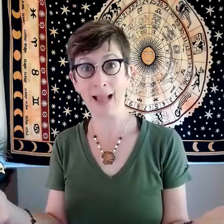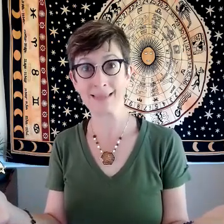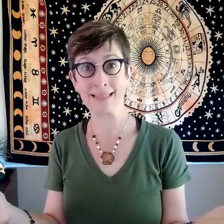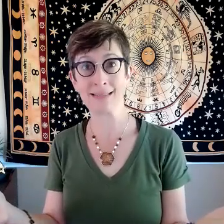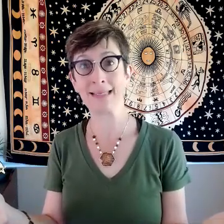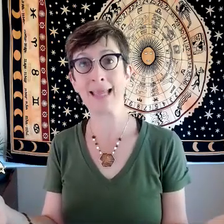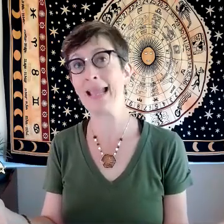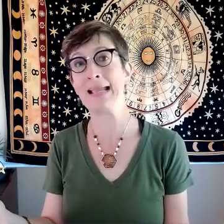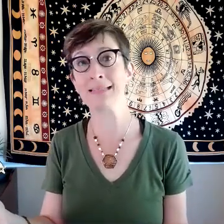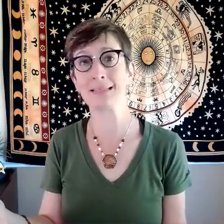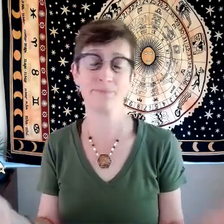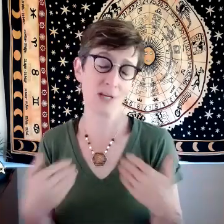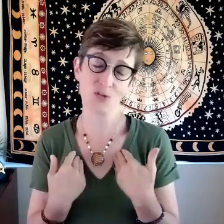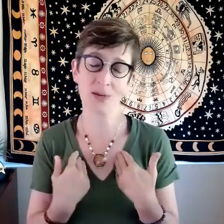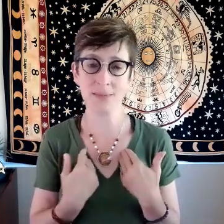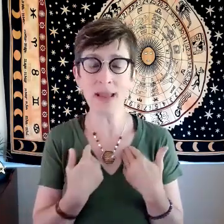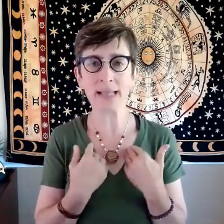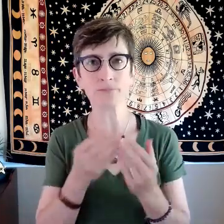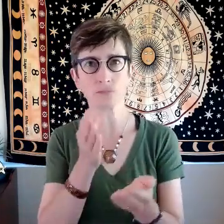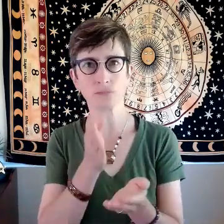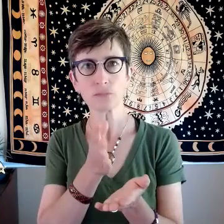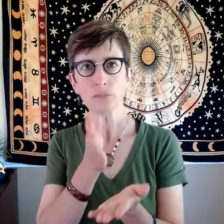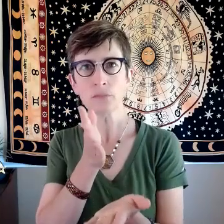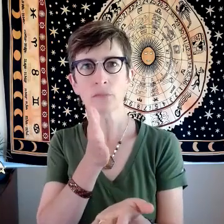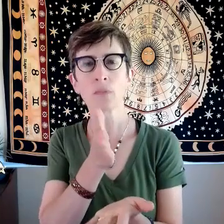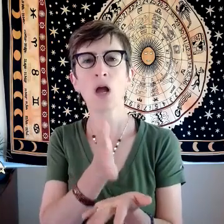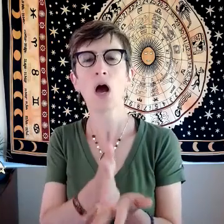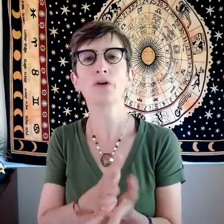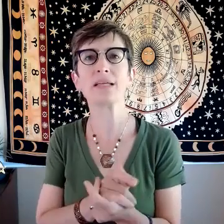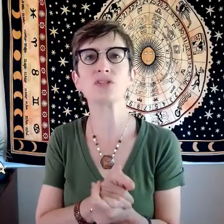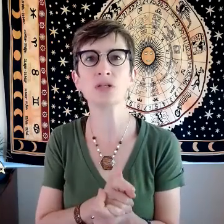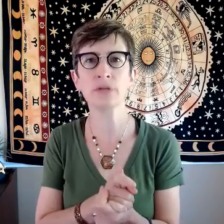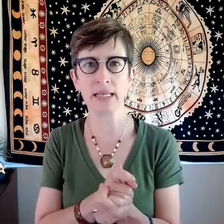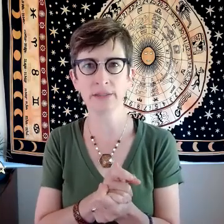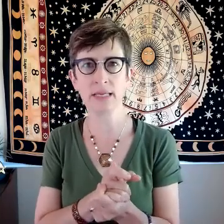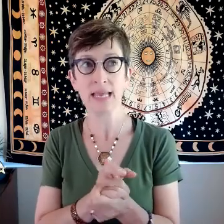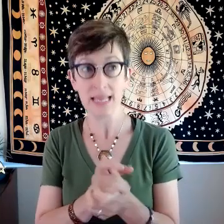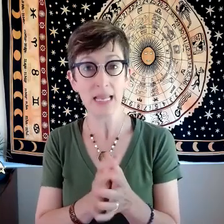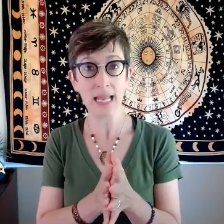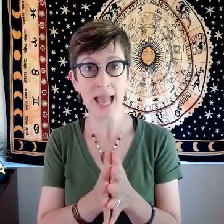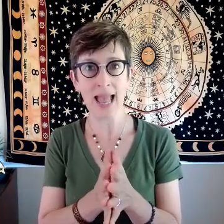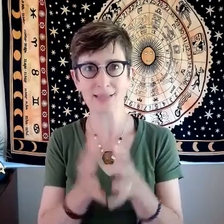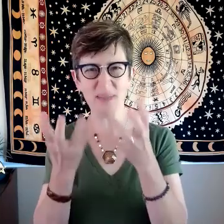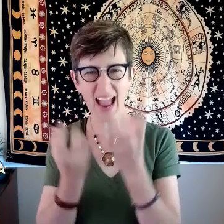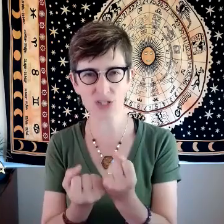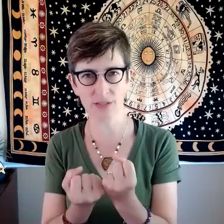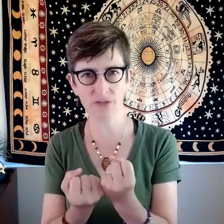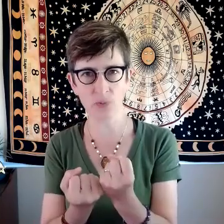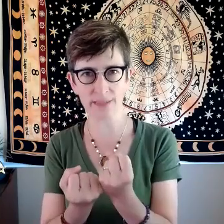classes and get the A's it just wasn't me a great student has passion for what